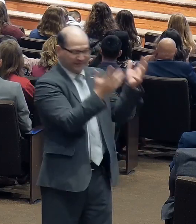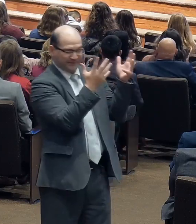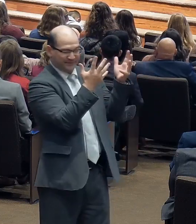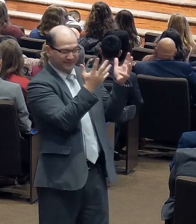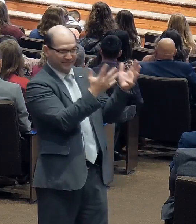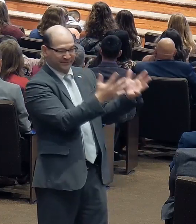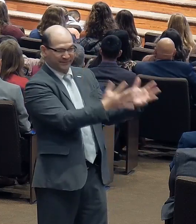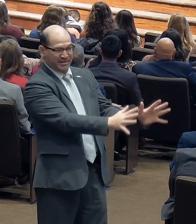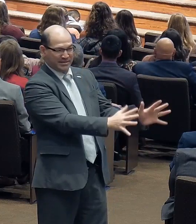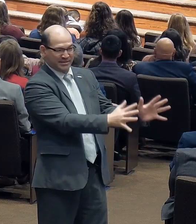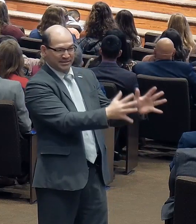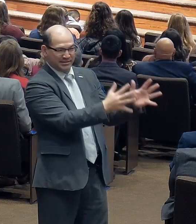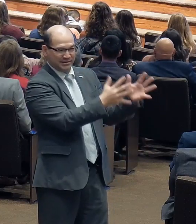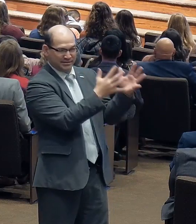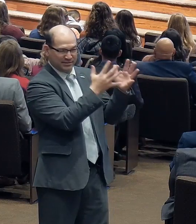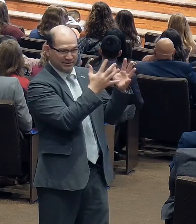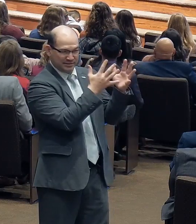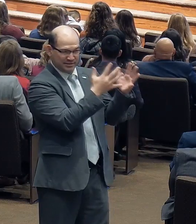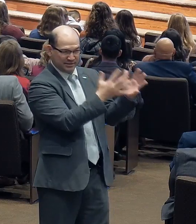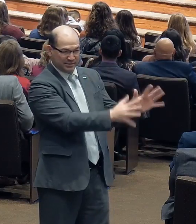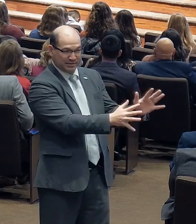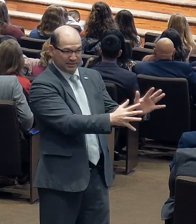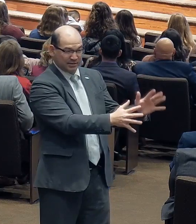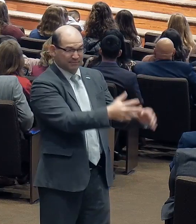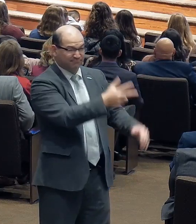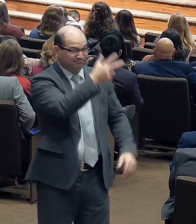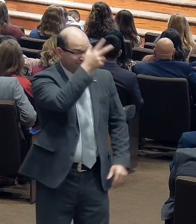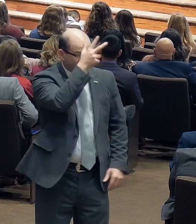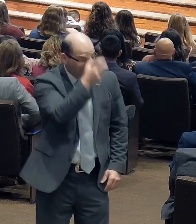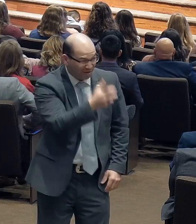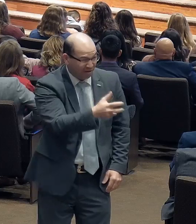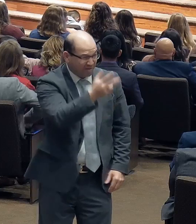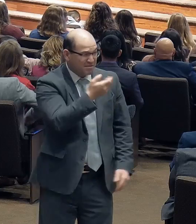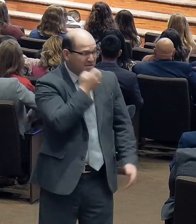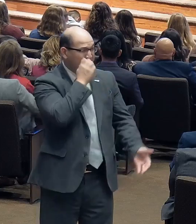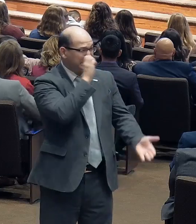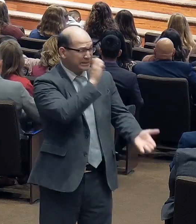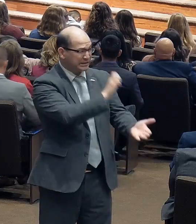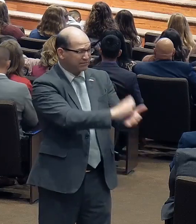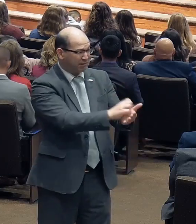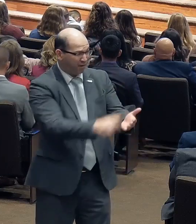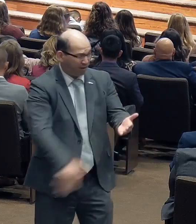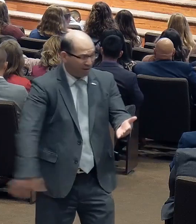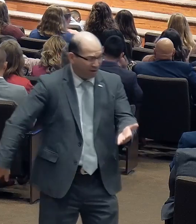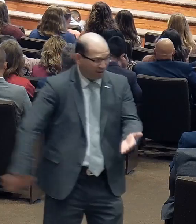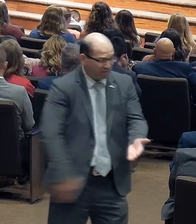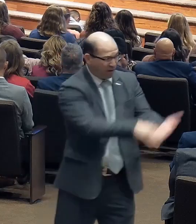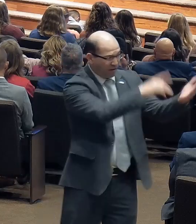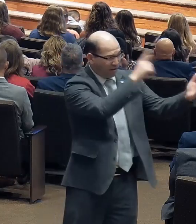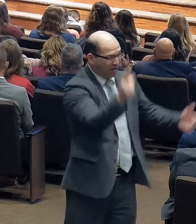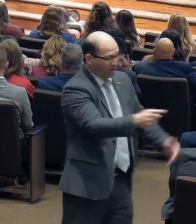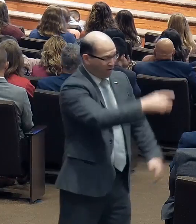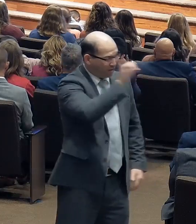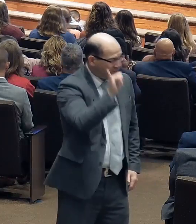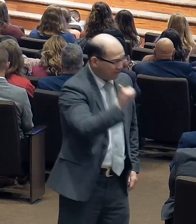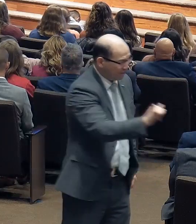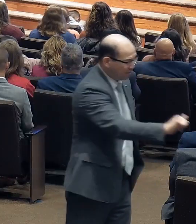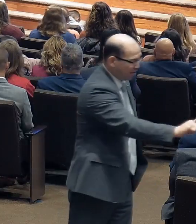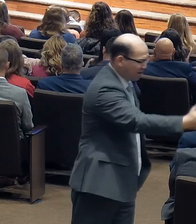Evil is banished to eternal hell.